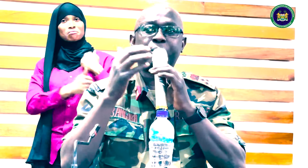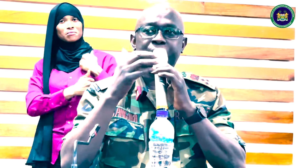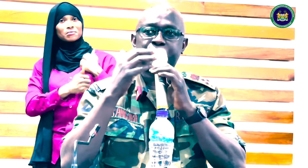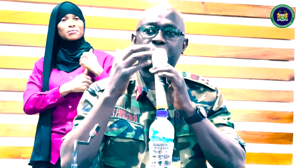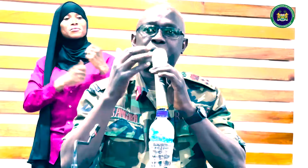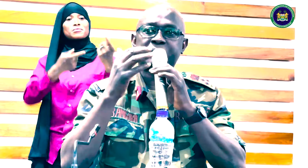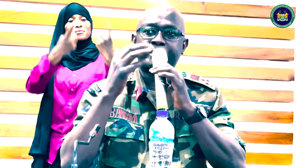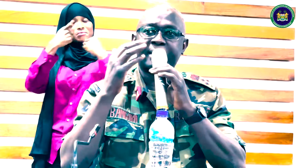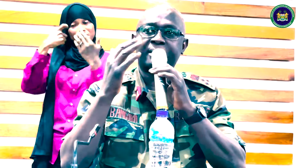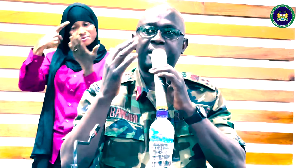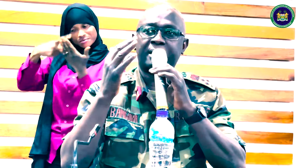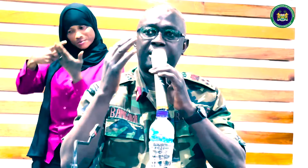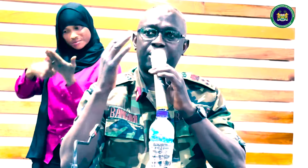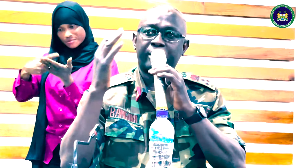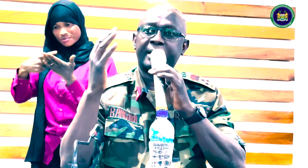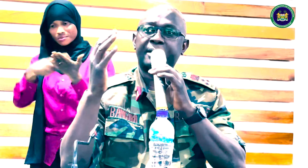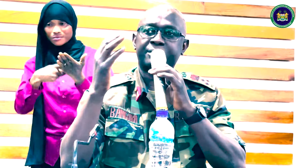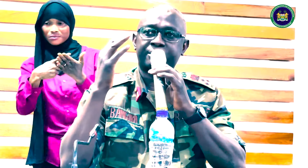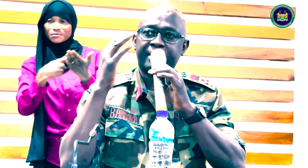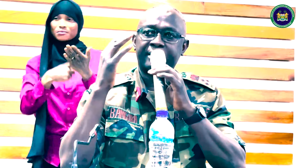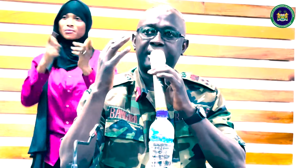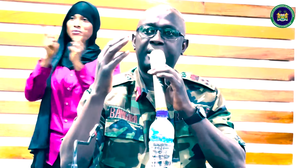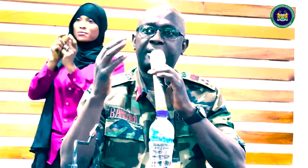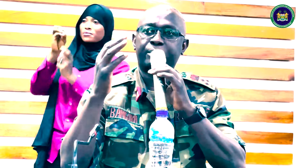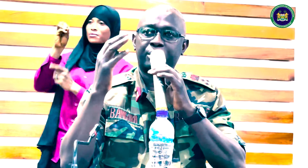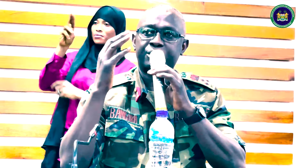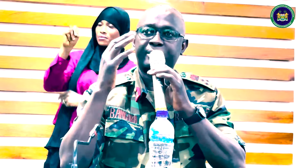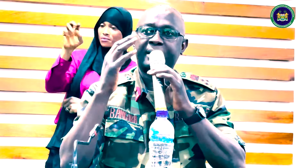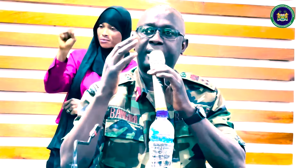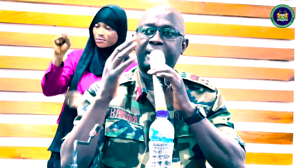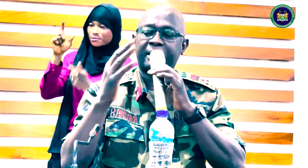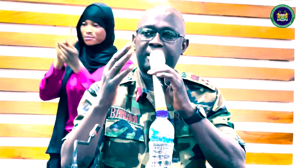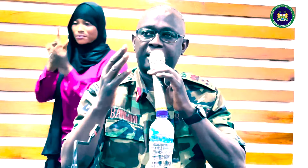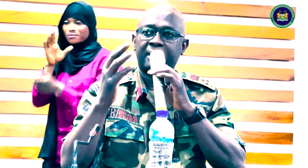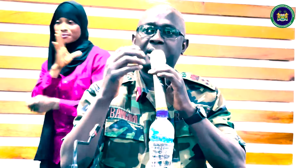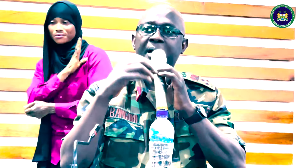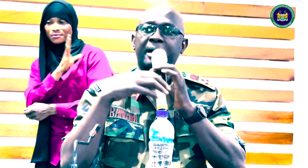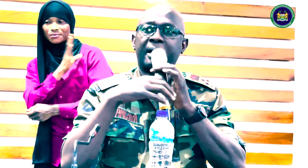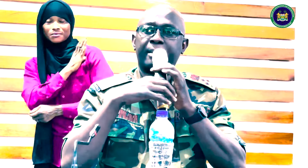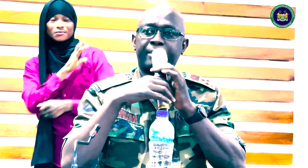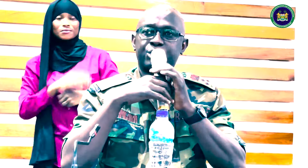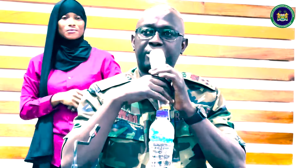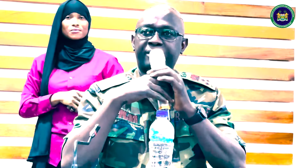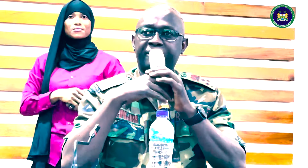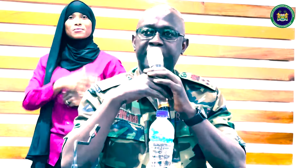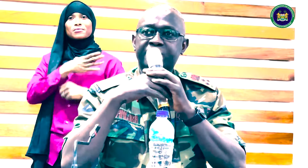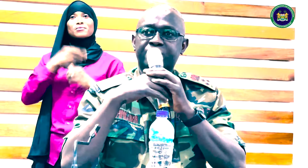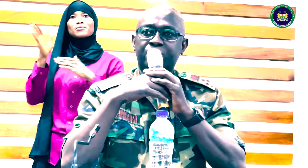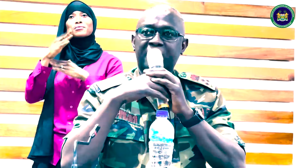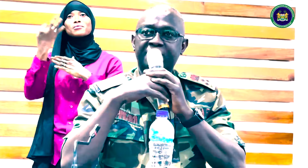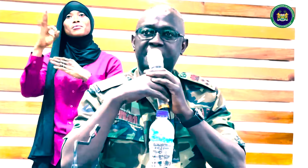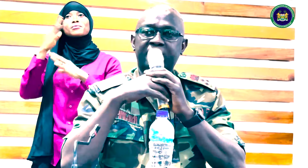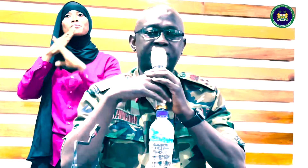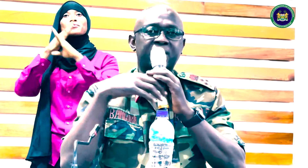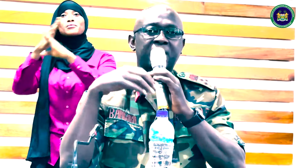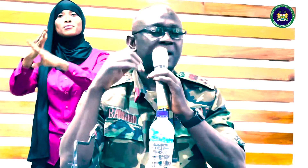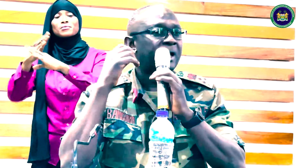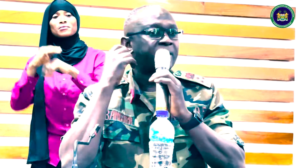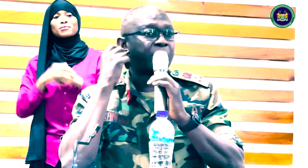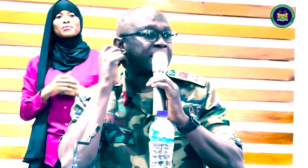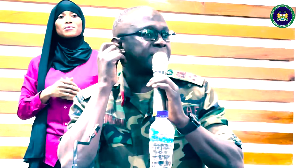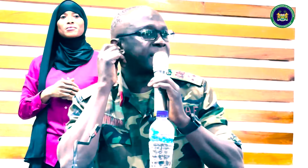we come, discuss, they met the ONS, met the police, met the Ministry of Defence, and